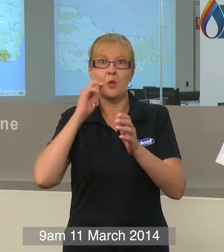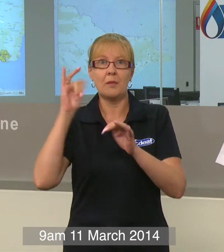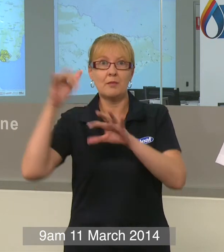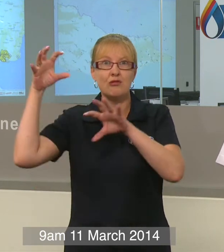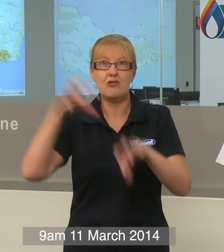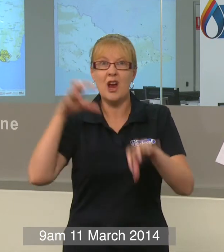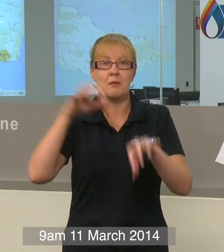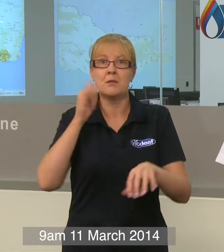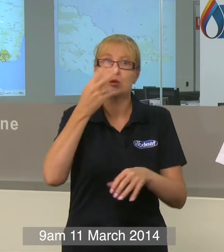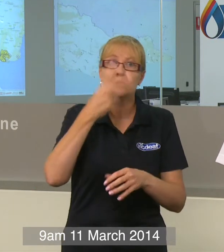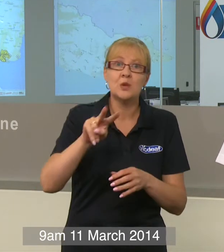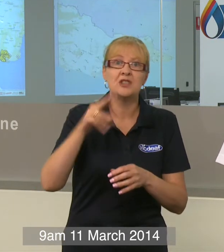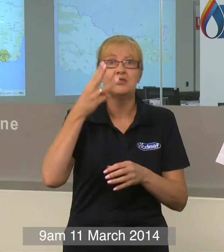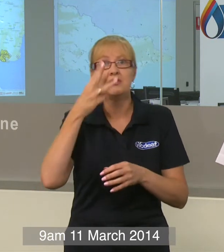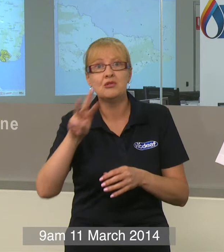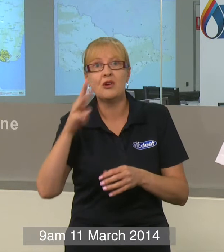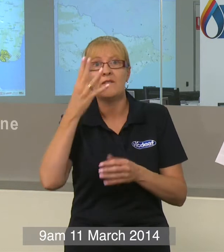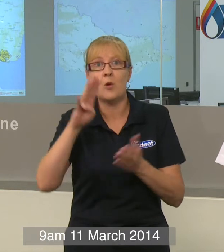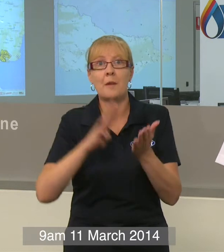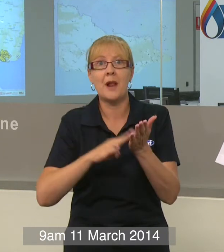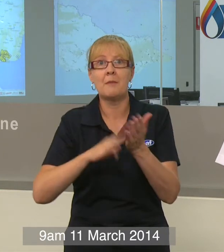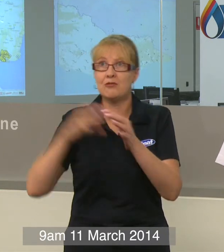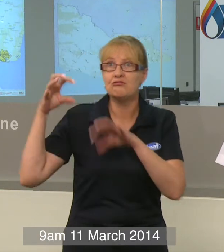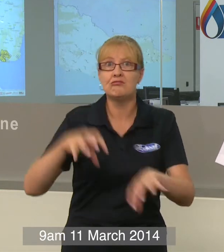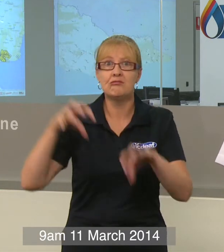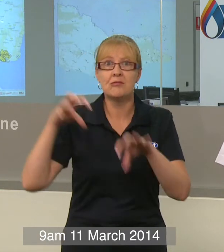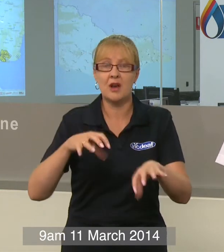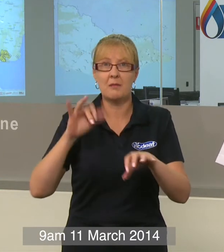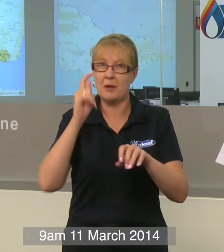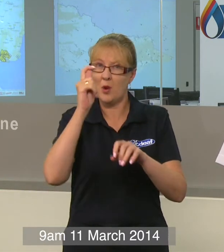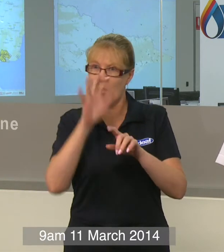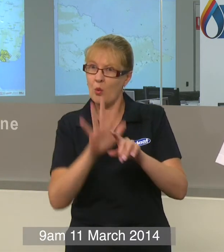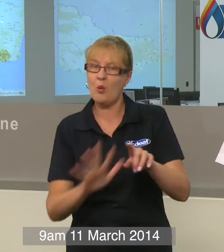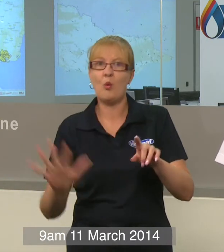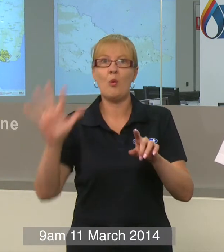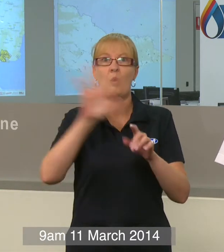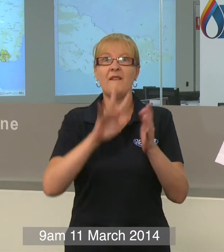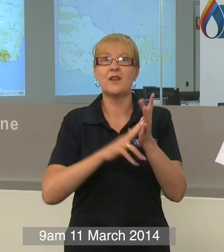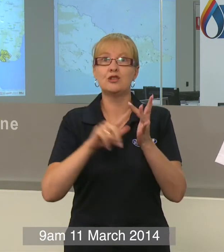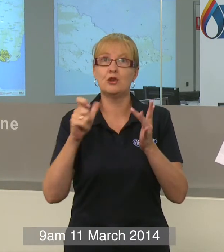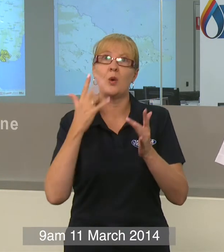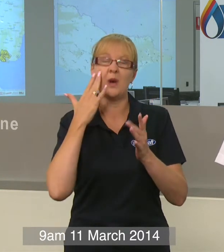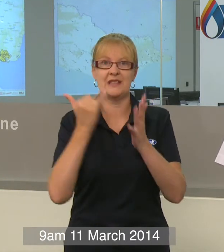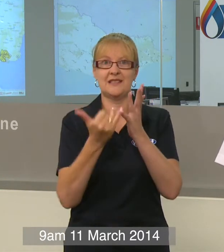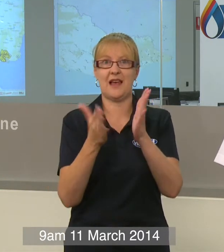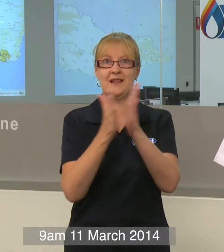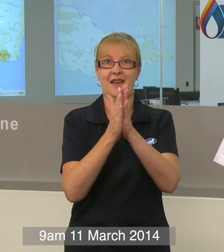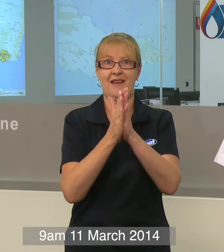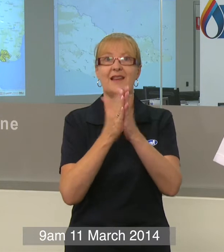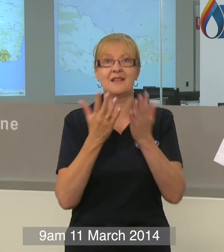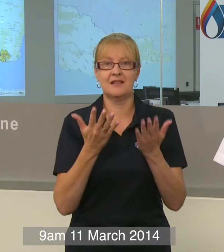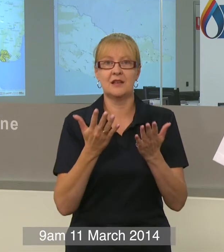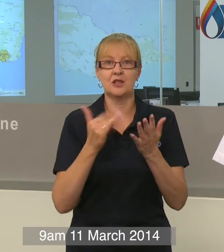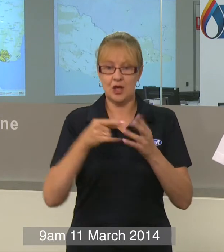40 millimetres of rain in some parts if not all of Victoria on Sunday. So this week obviously